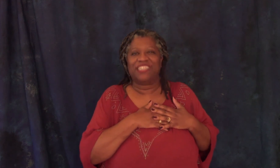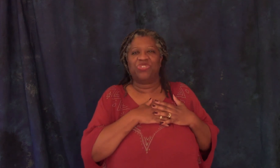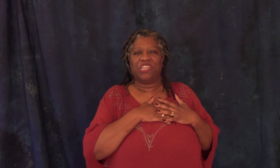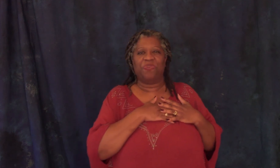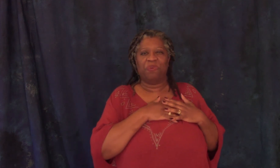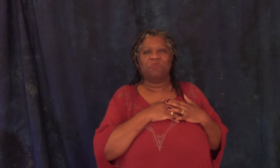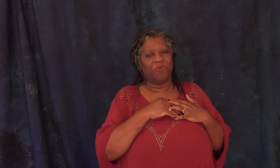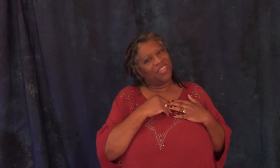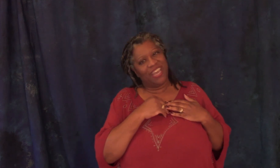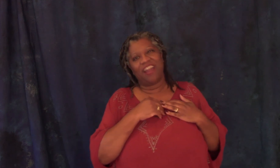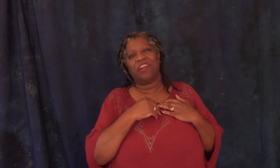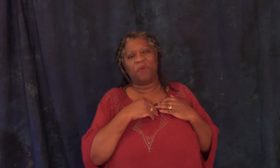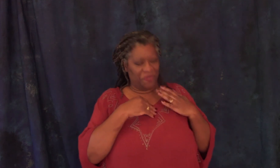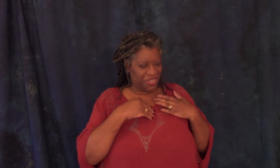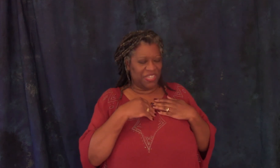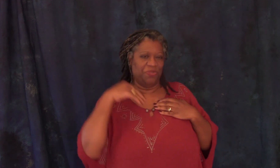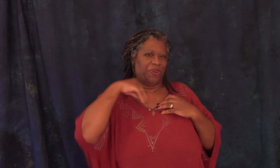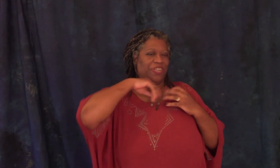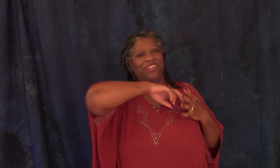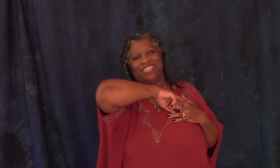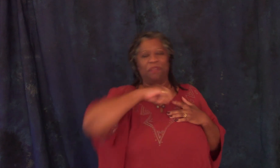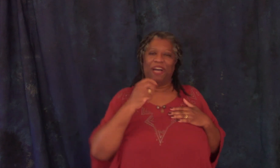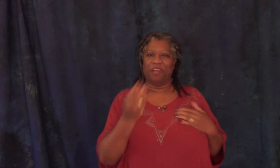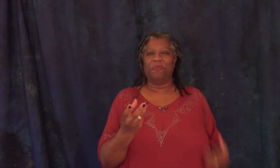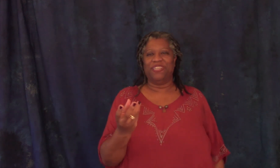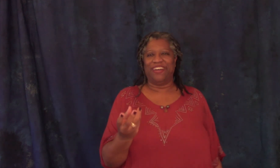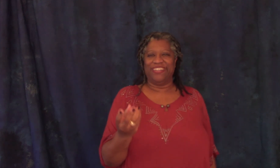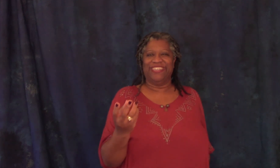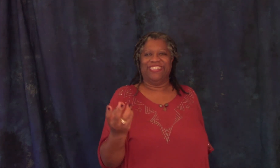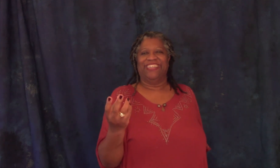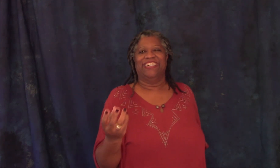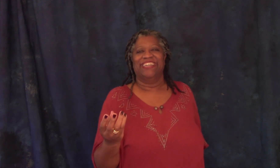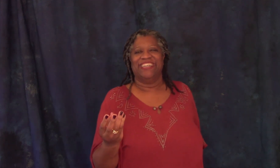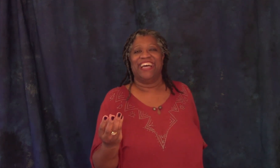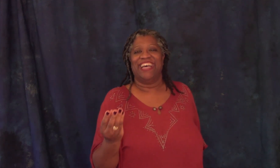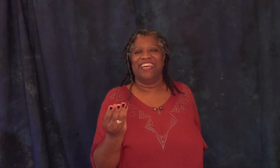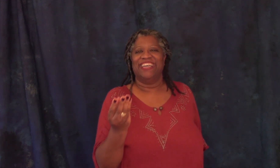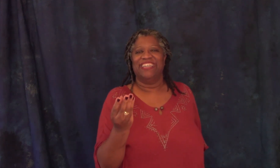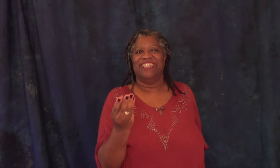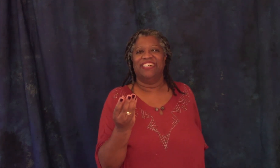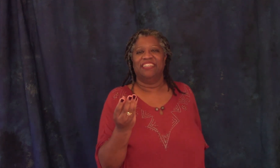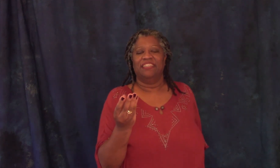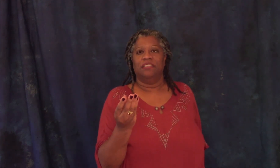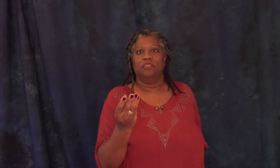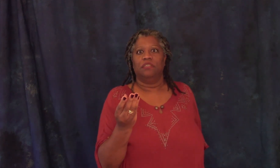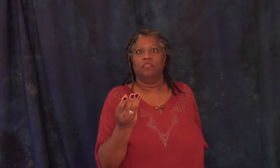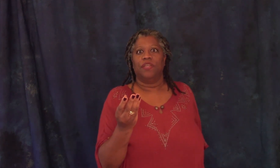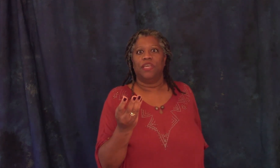to transfer the most important thing he had on him over to his new coat and he reached in the pocket and pulled out an egg and the